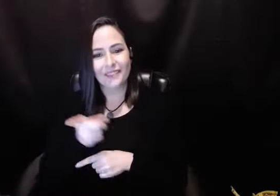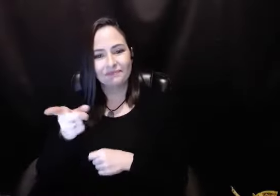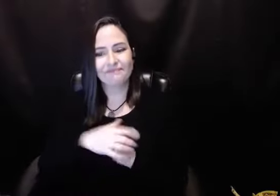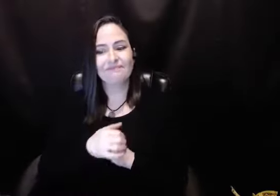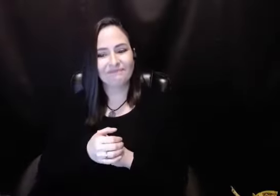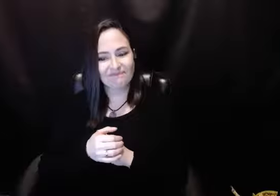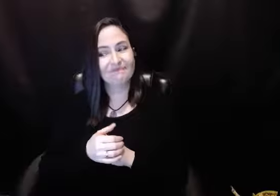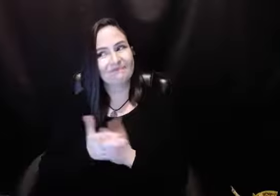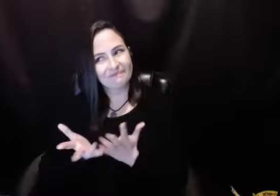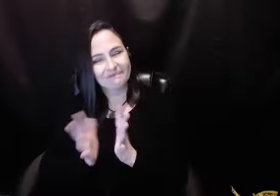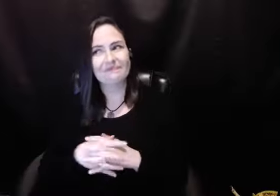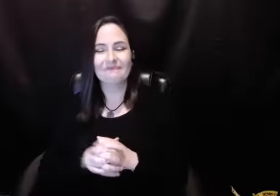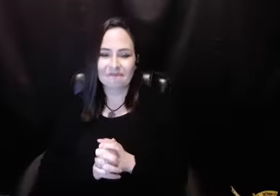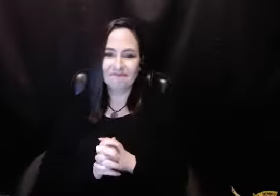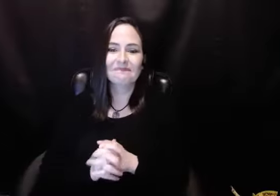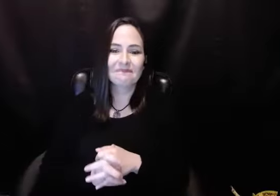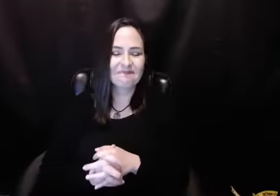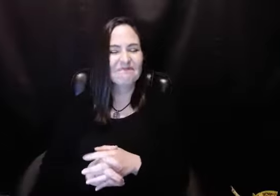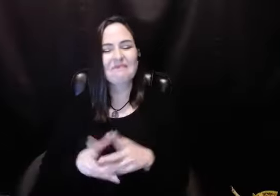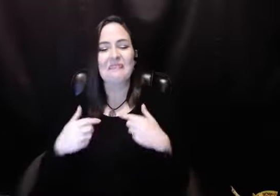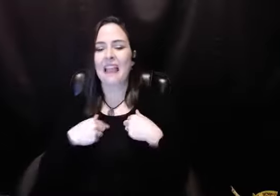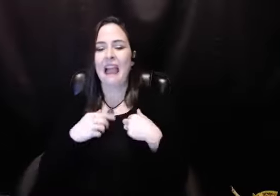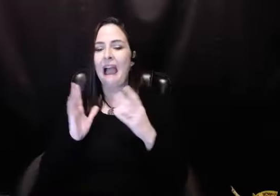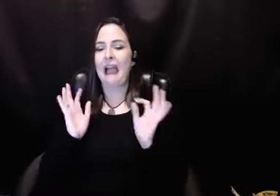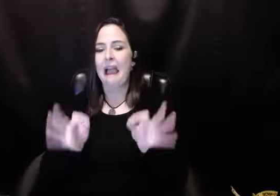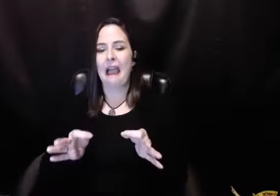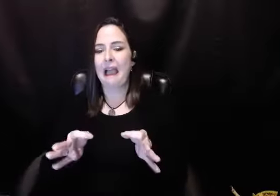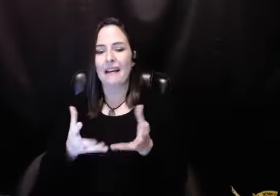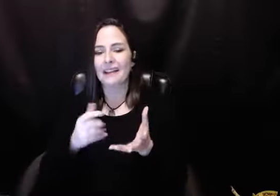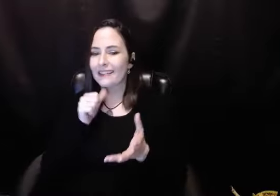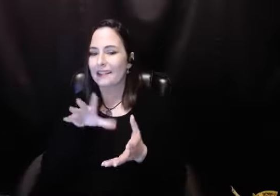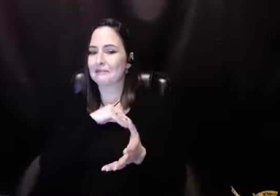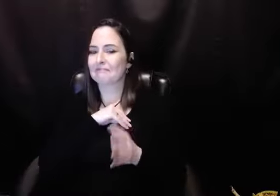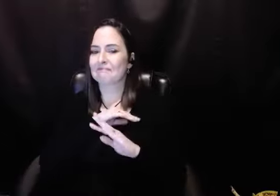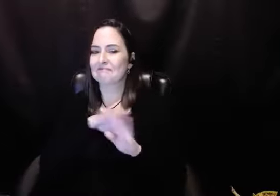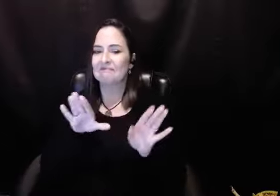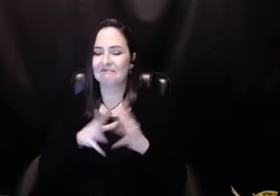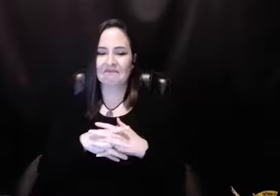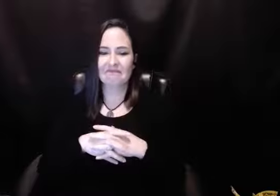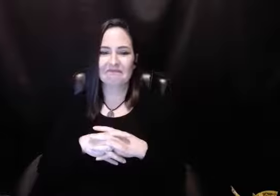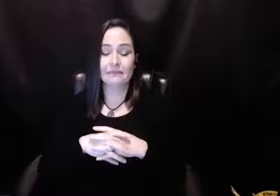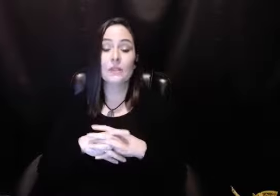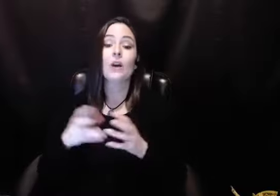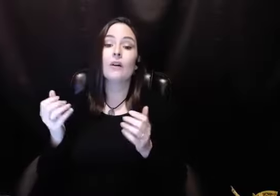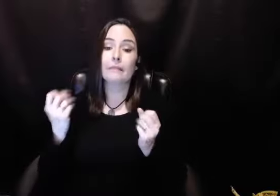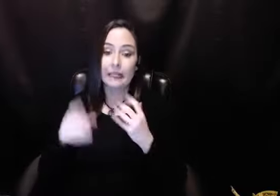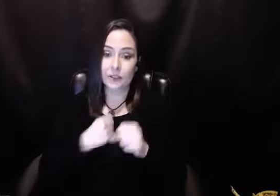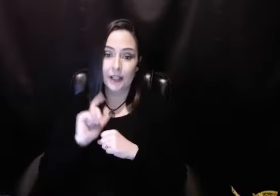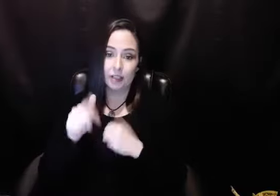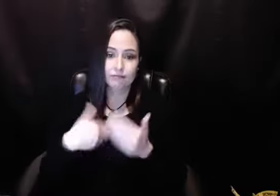And so the answer was, well, yeah, I think they do. And so I never, I never threw my hat in